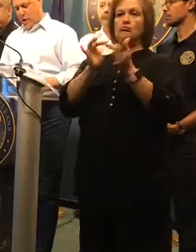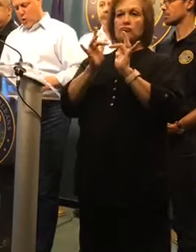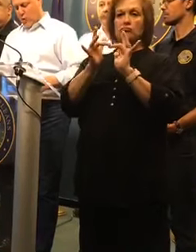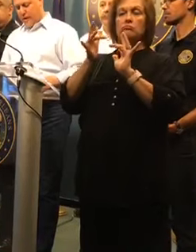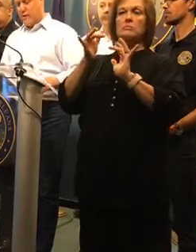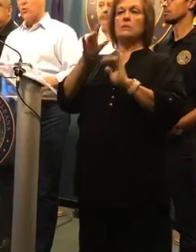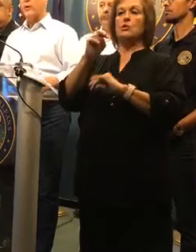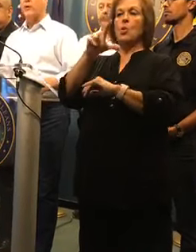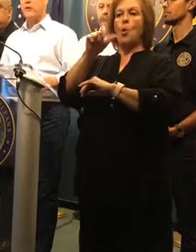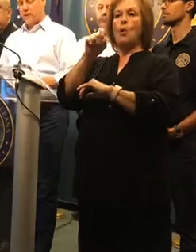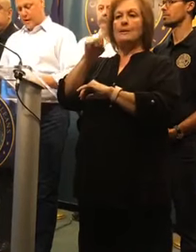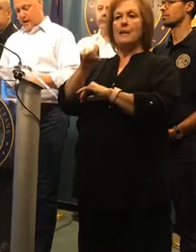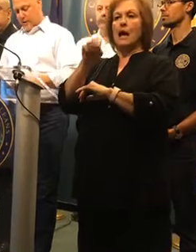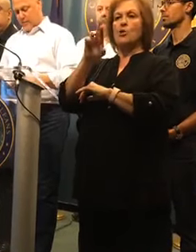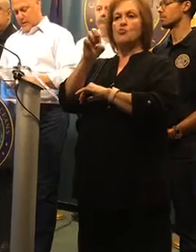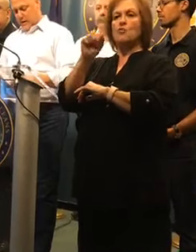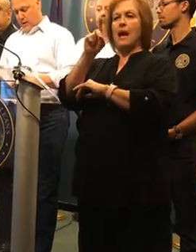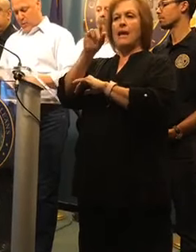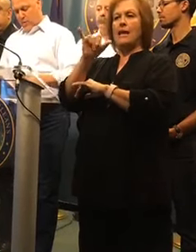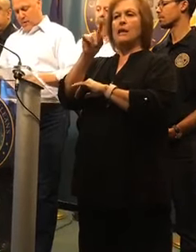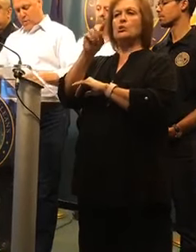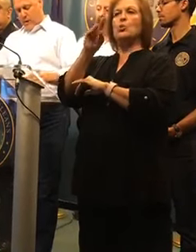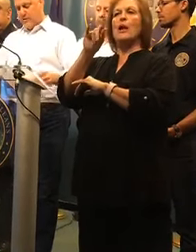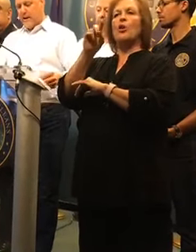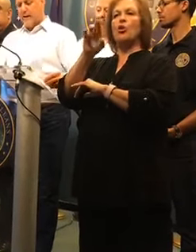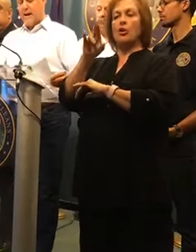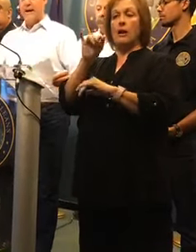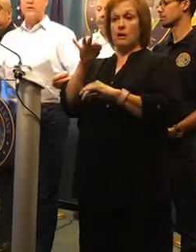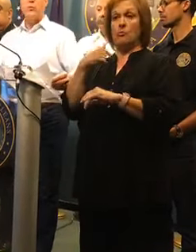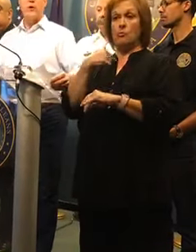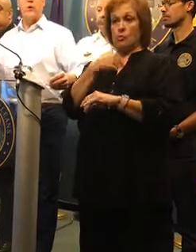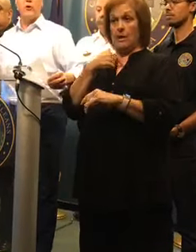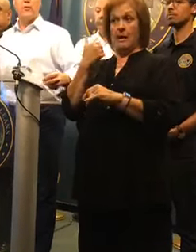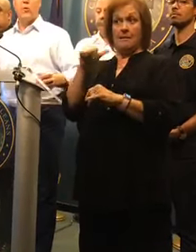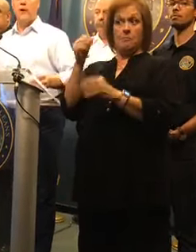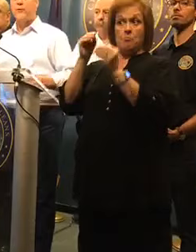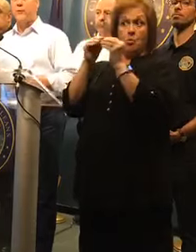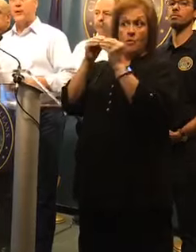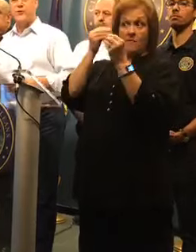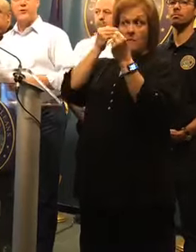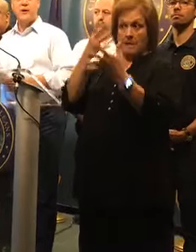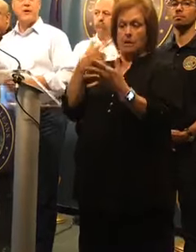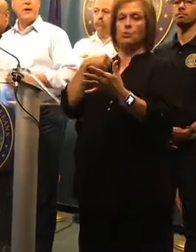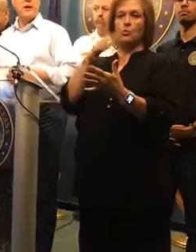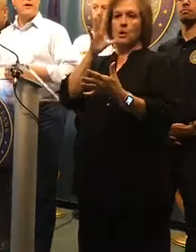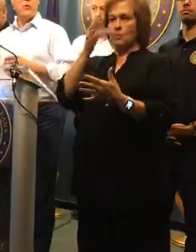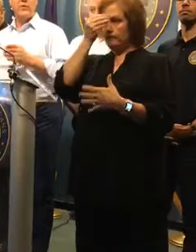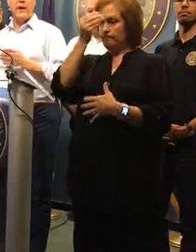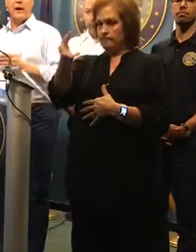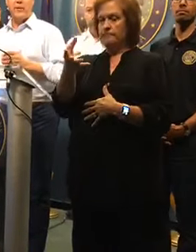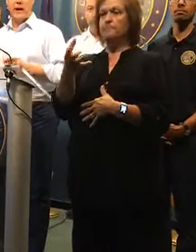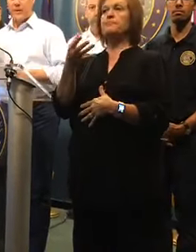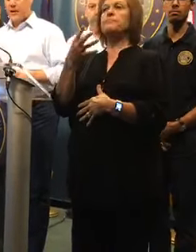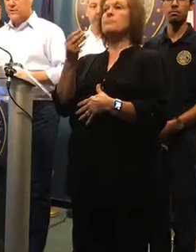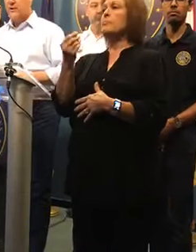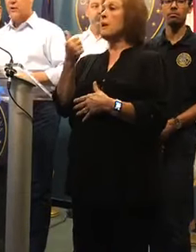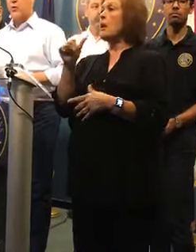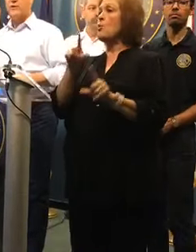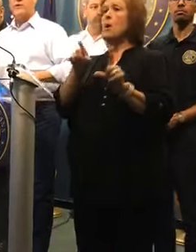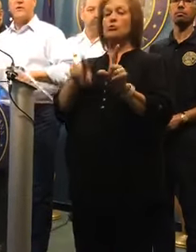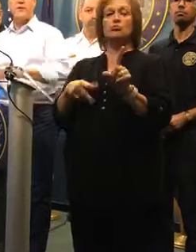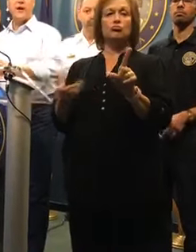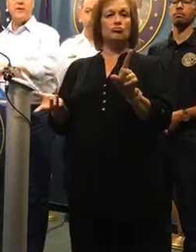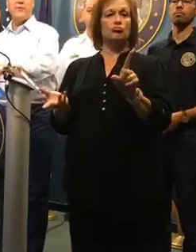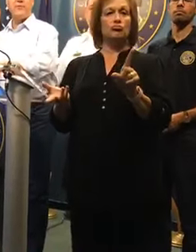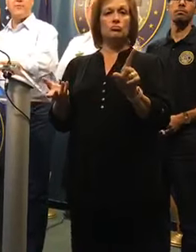at NOLA Ready Twitter account. We will keep you updated as we learn more information. And with that, I'll be happy to answer any